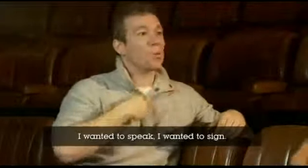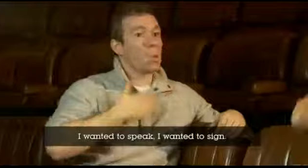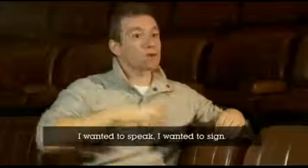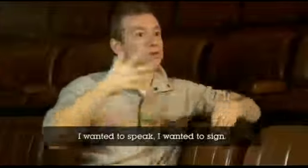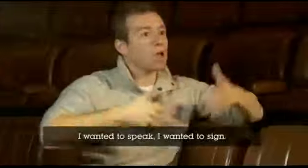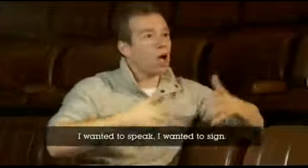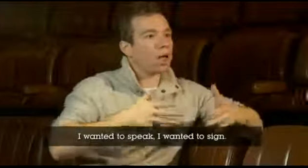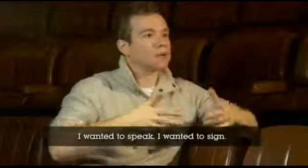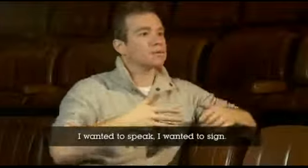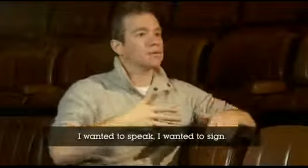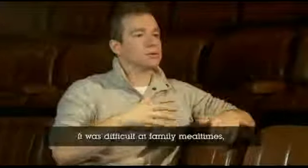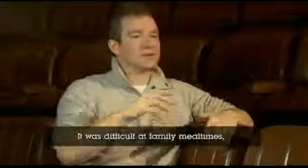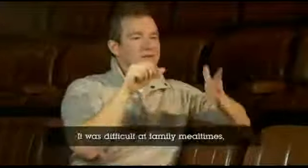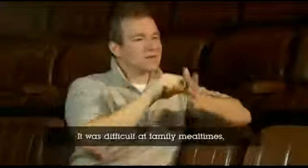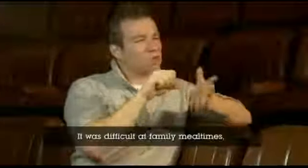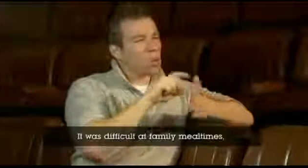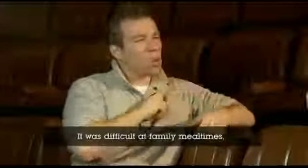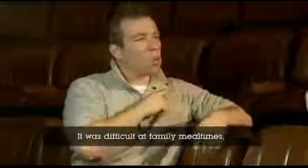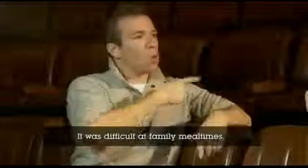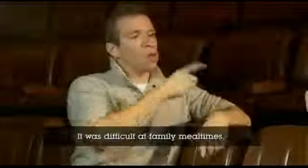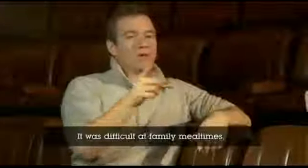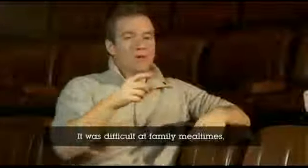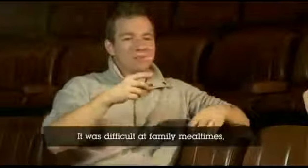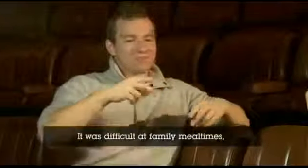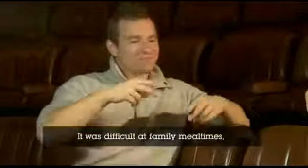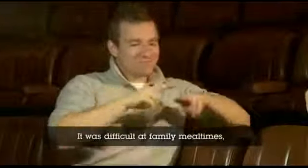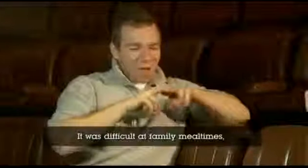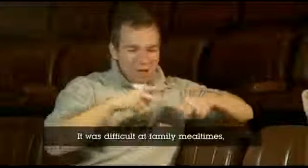I want to stop. I give a go, I'm going